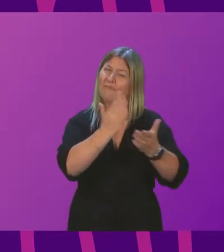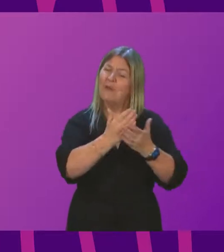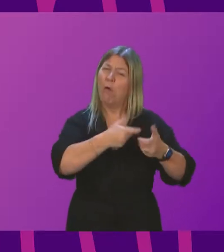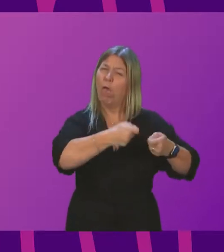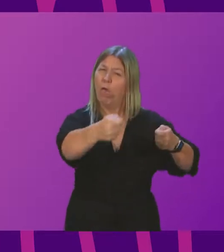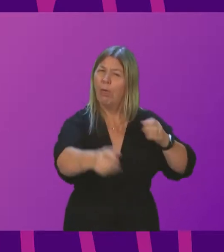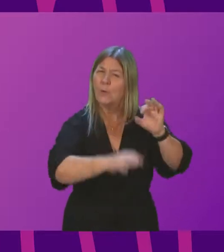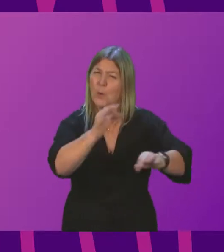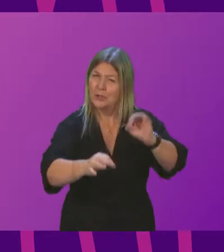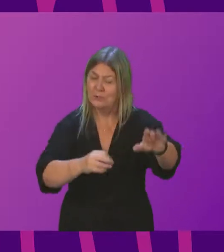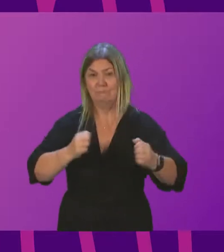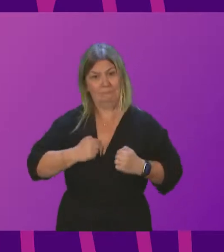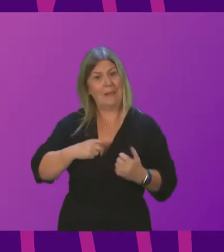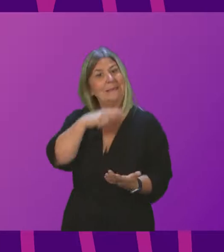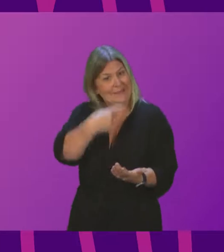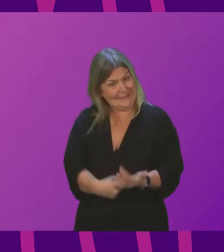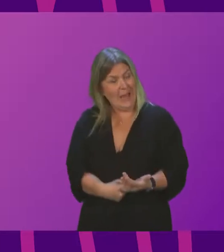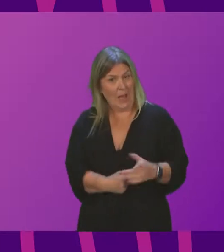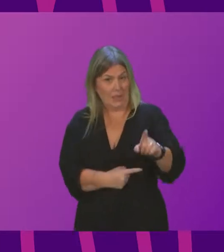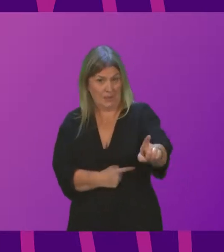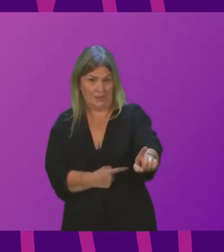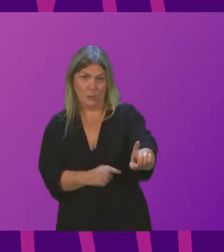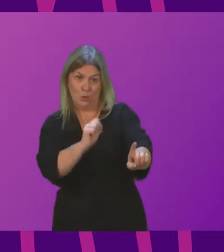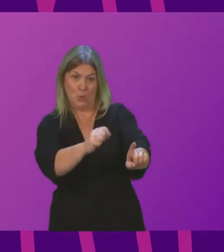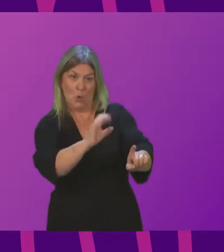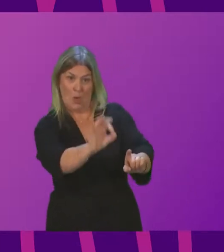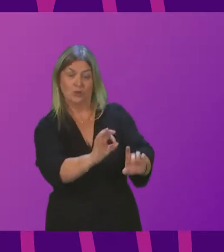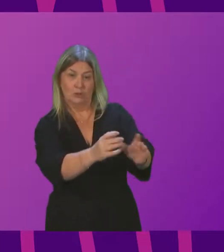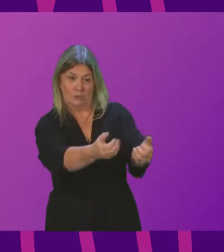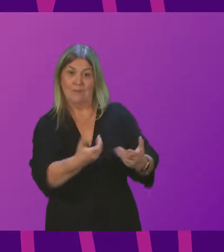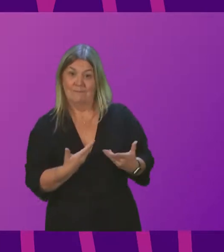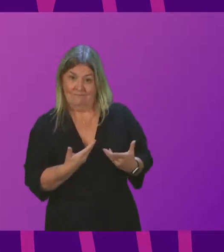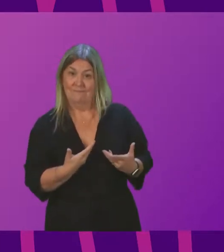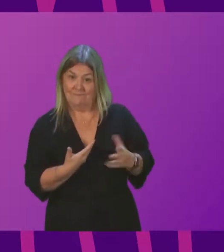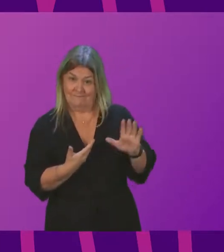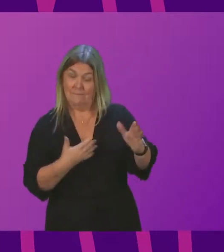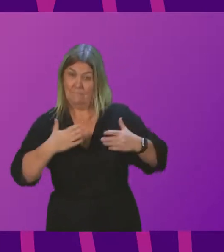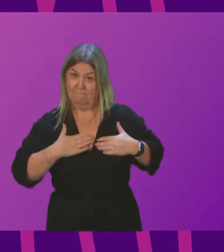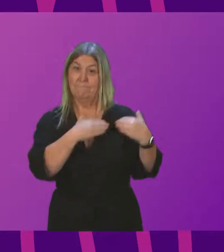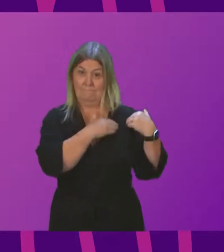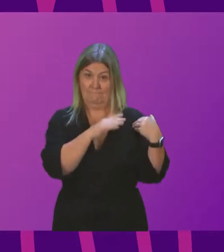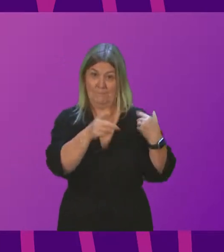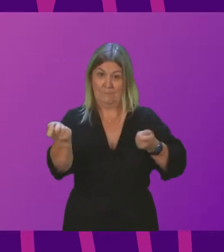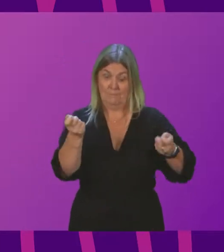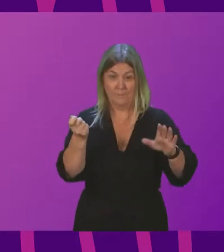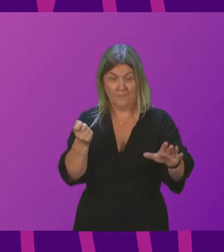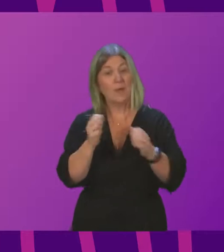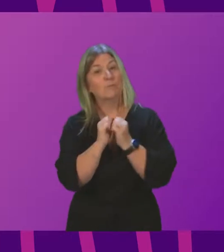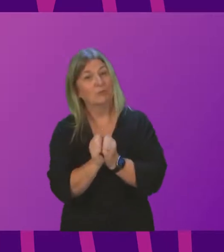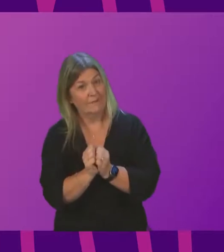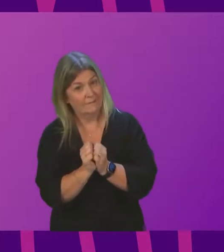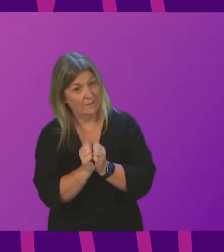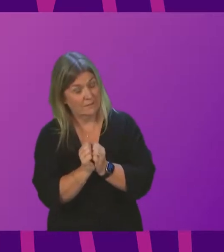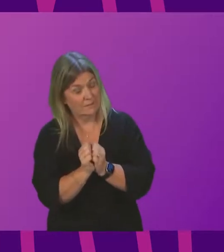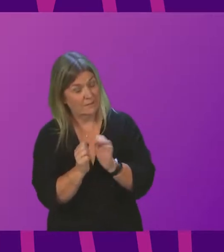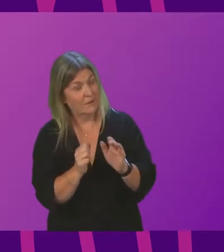but I will decide whether or not we will hear your exceptionally long question. I'd be grateful if the First Minister has